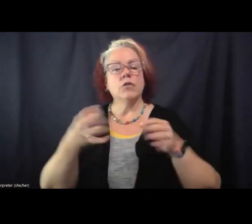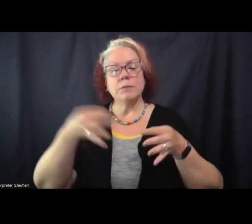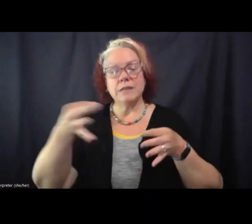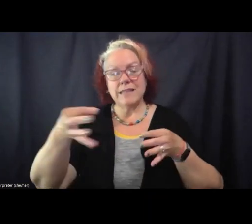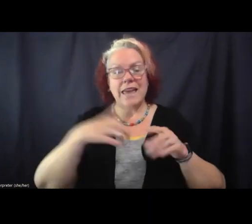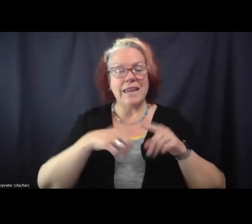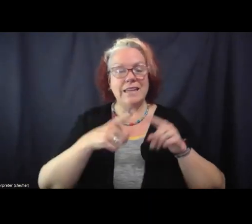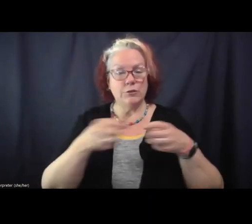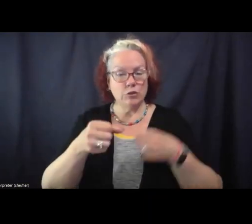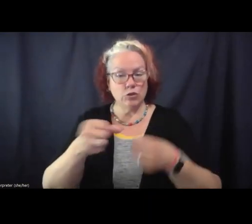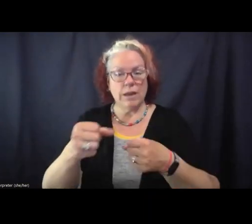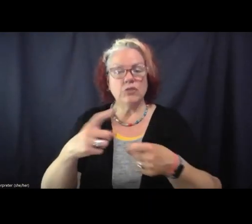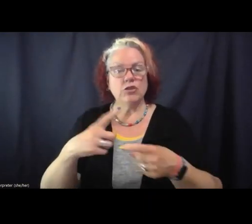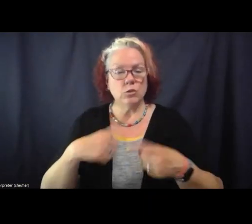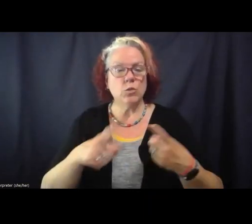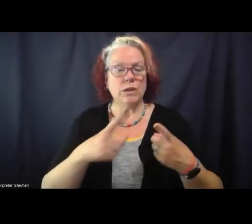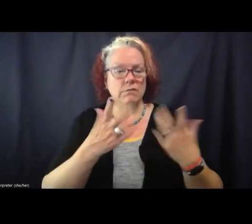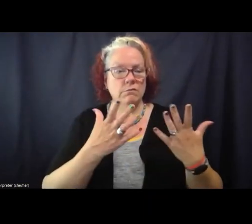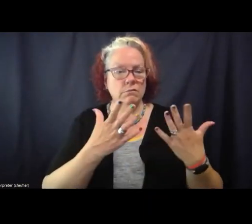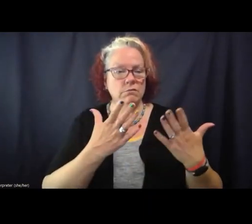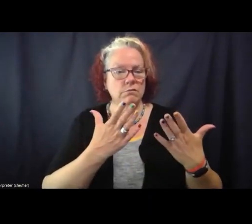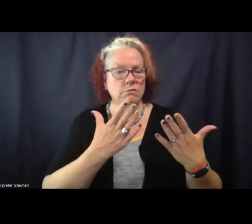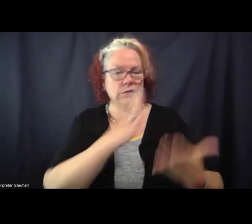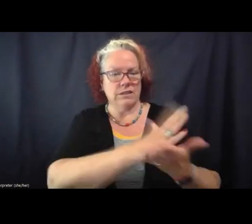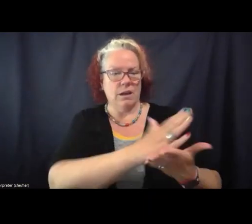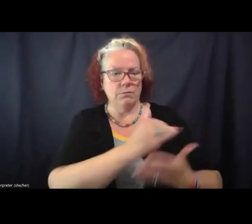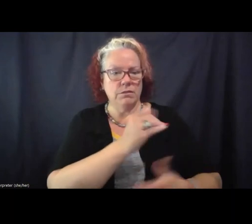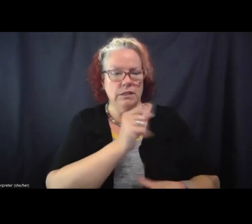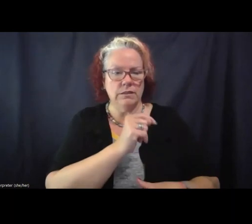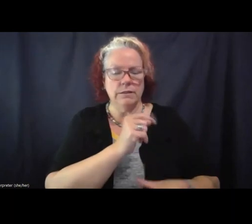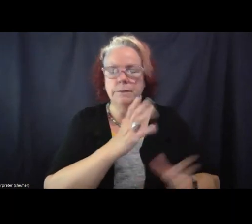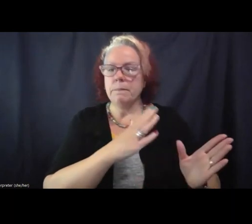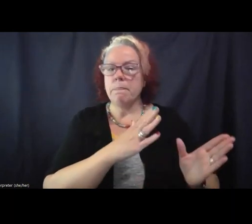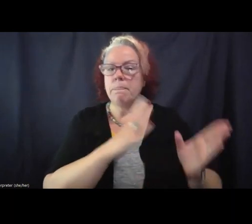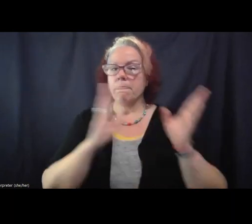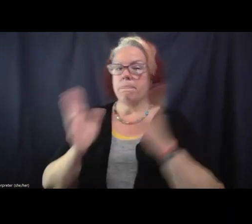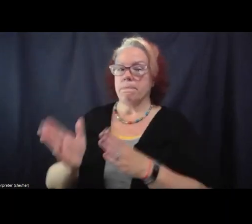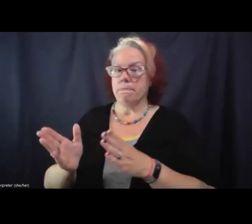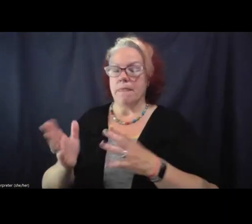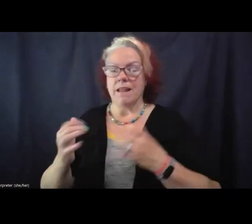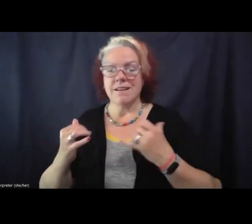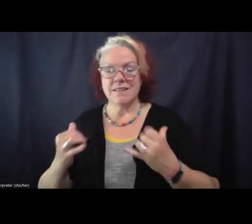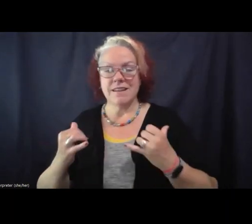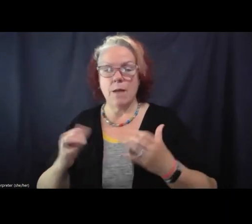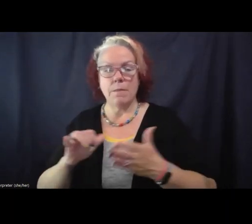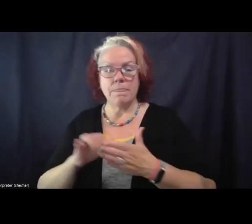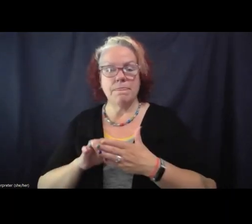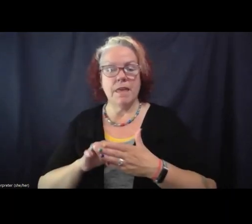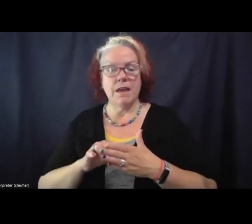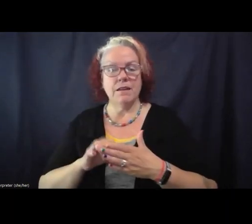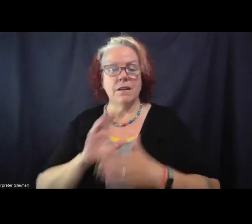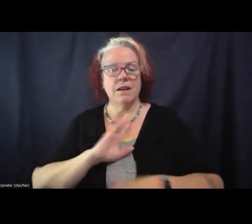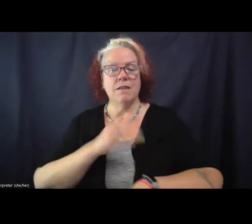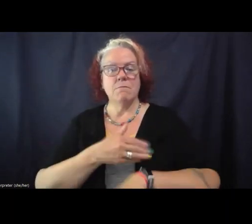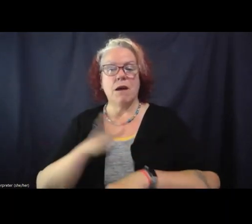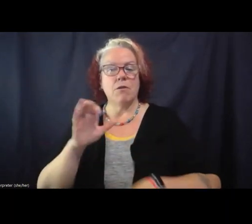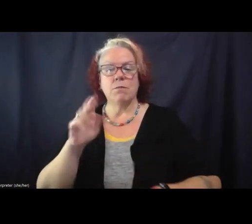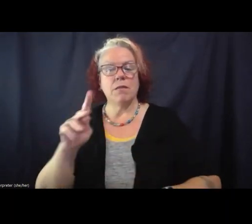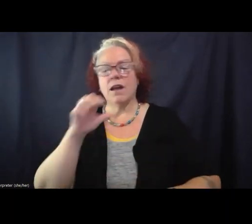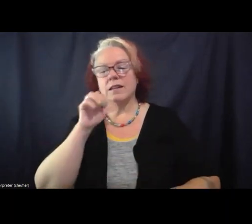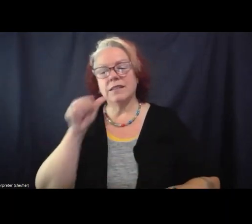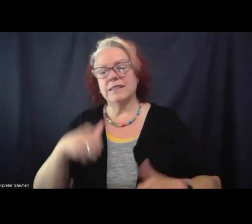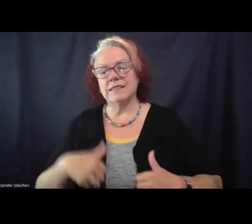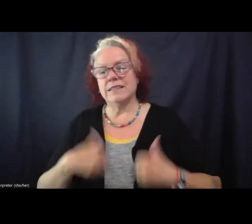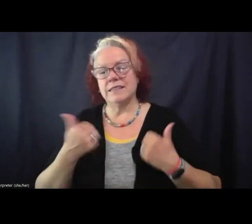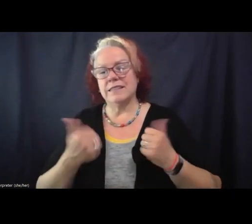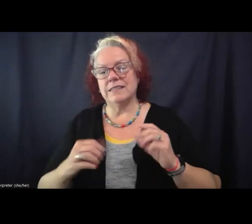effectively defeated it. This time around that power block, I would say does not exist. And it's a